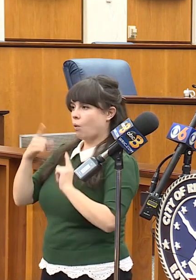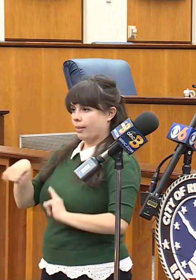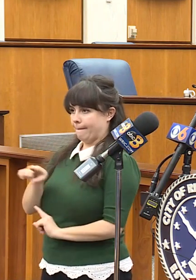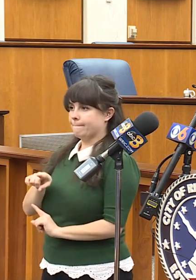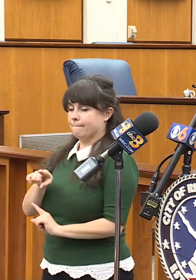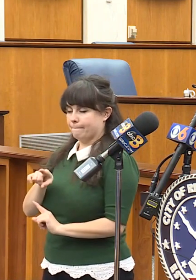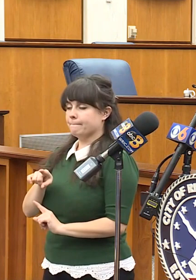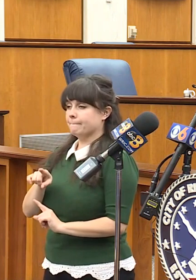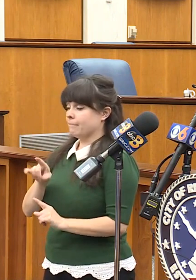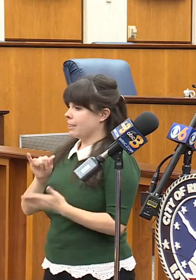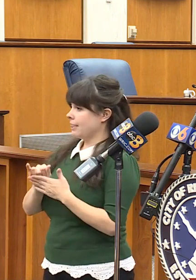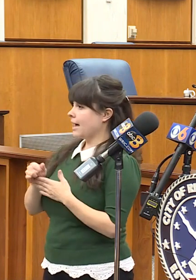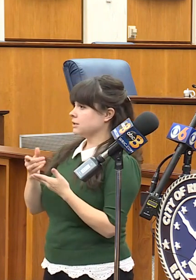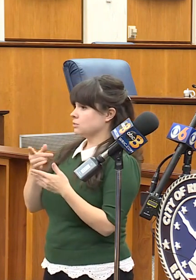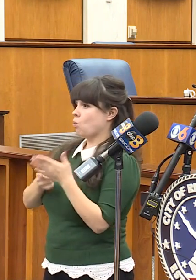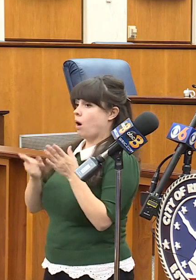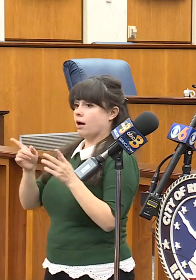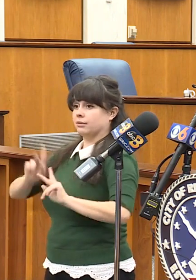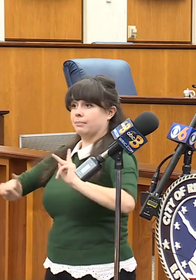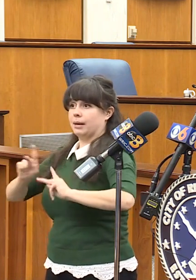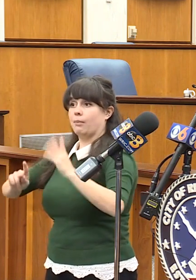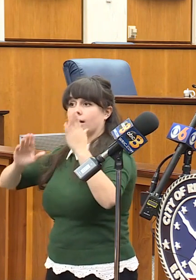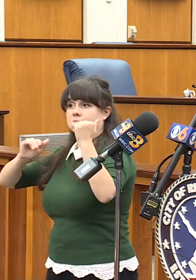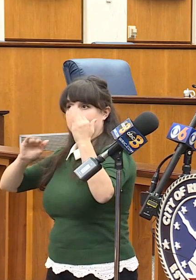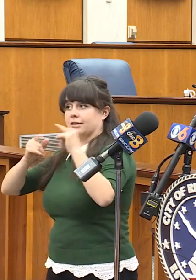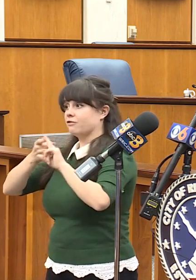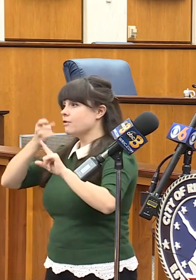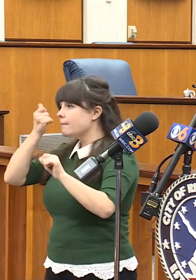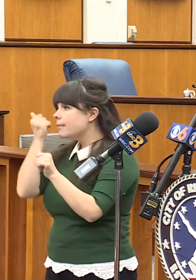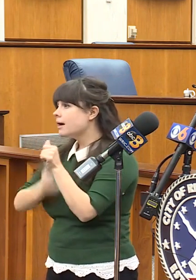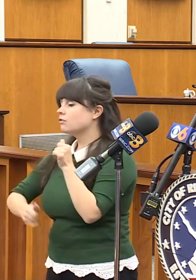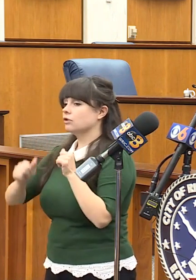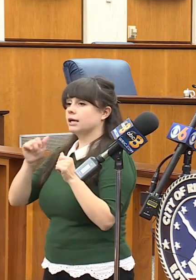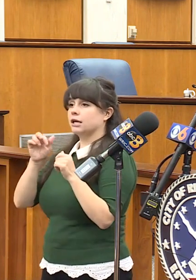from every Richmond City public employee.